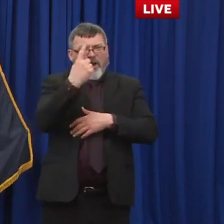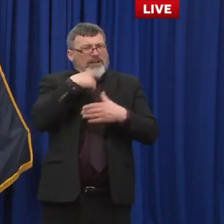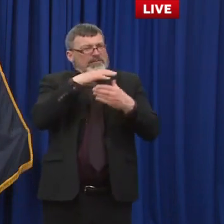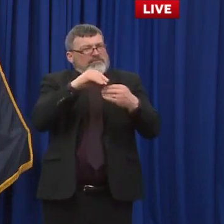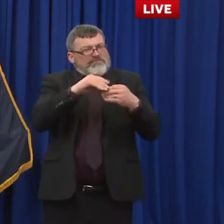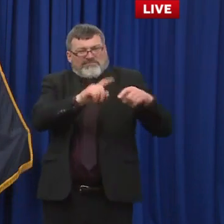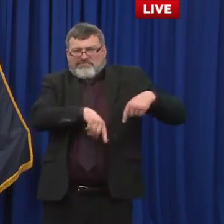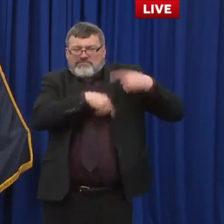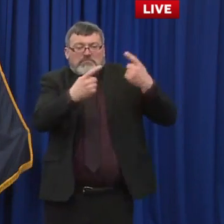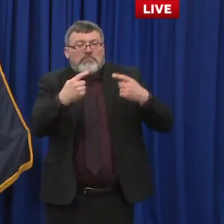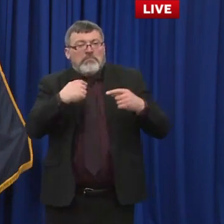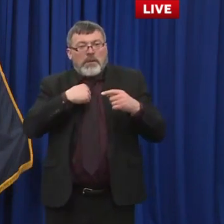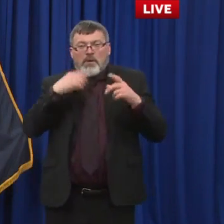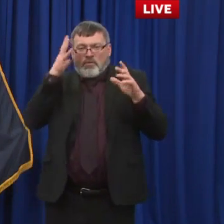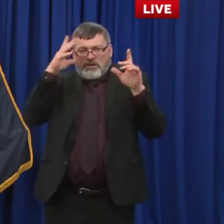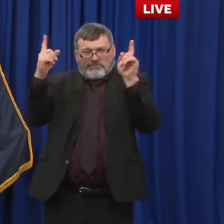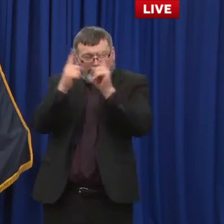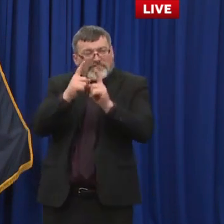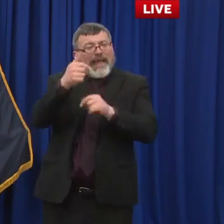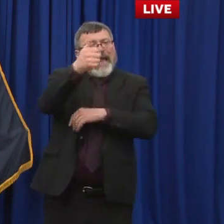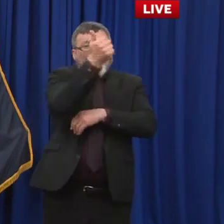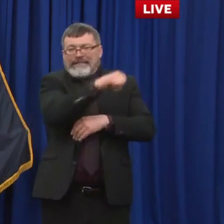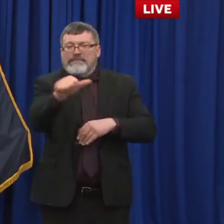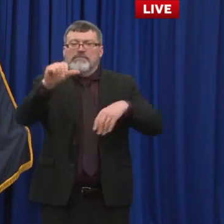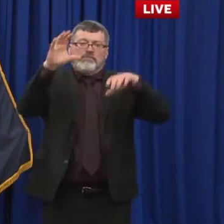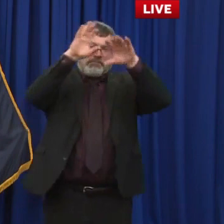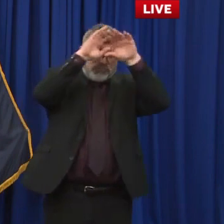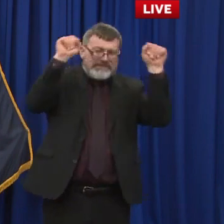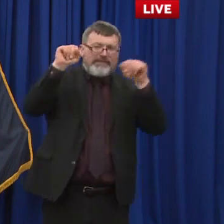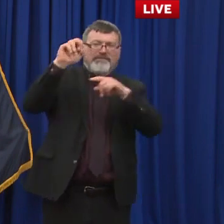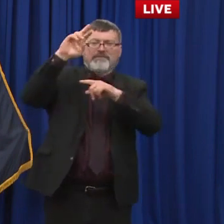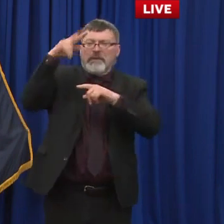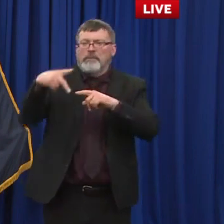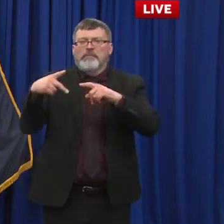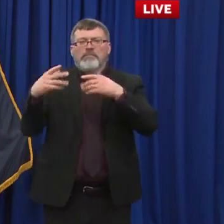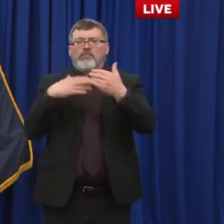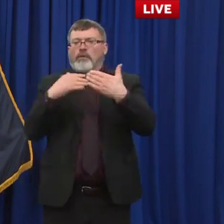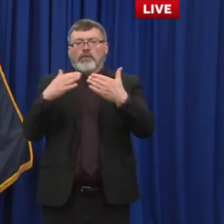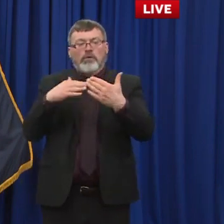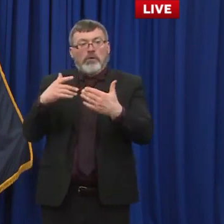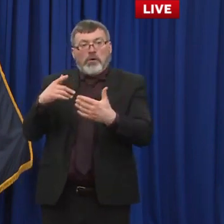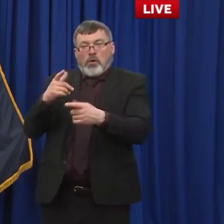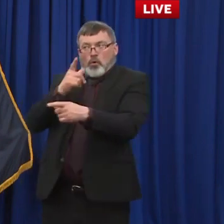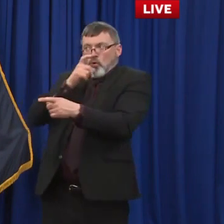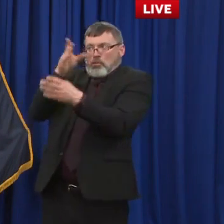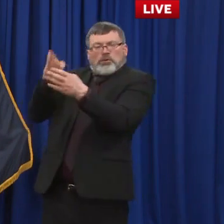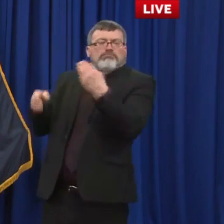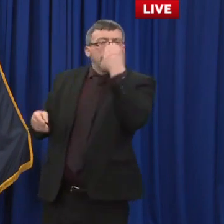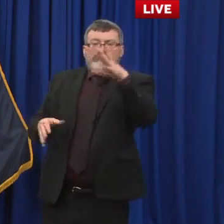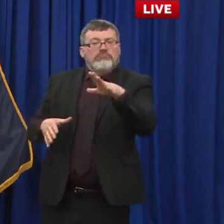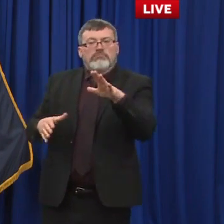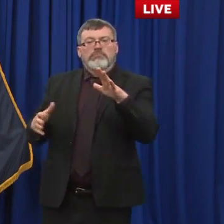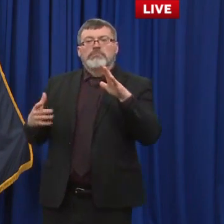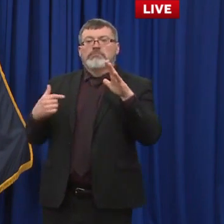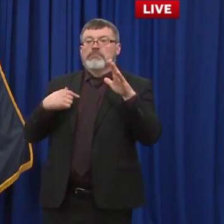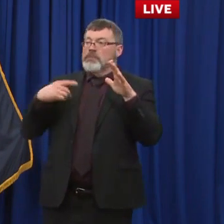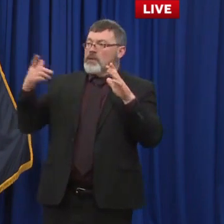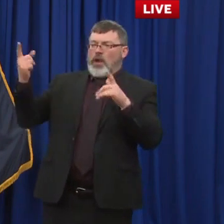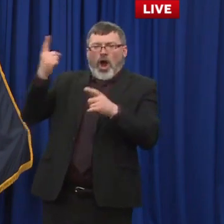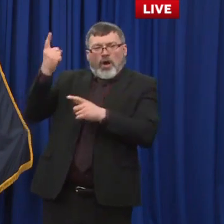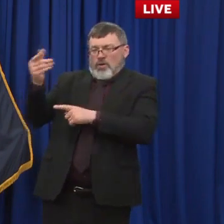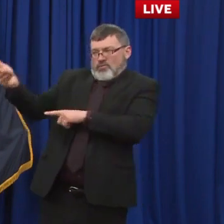i'll absolutely be be greeting her there i as far as a message i i haven't really thought of it much other than the most important message which is welcome to new hampshire